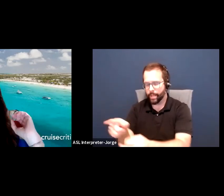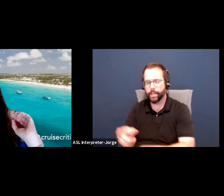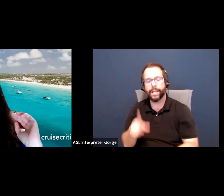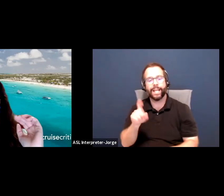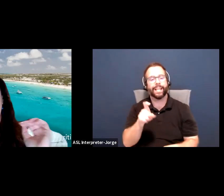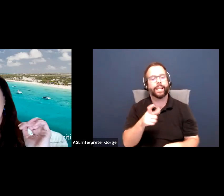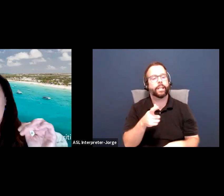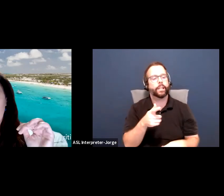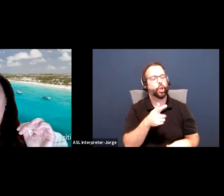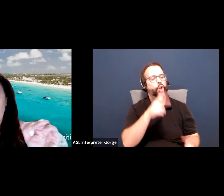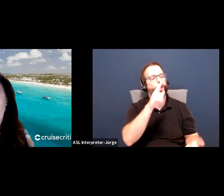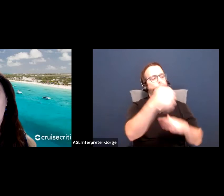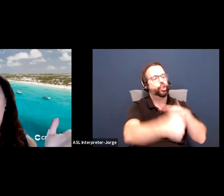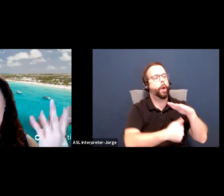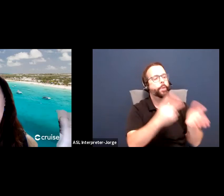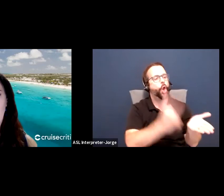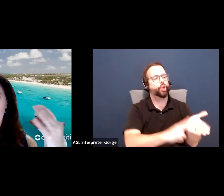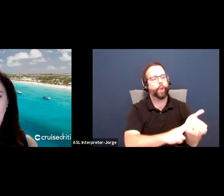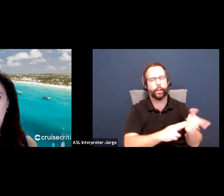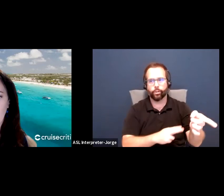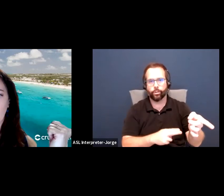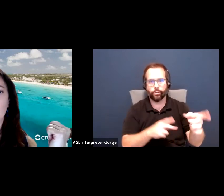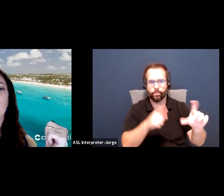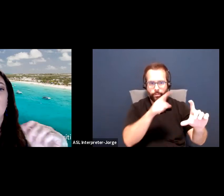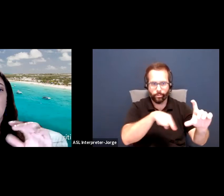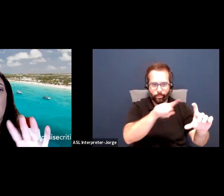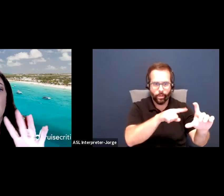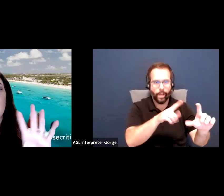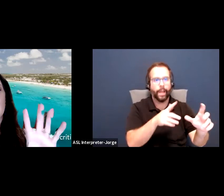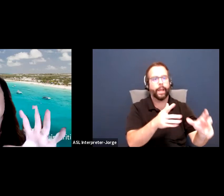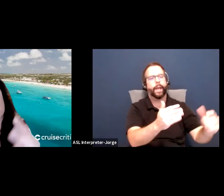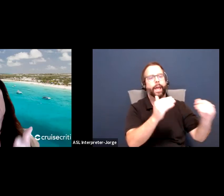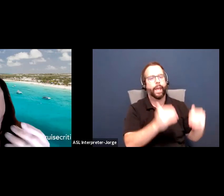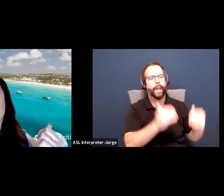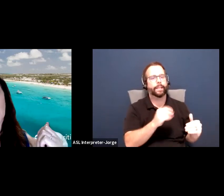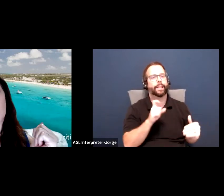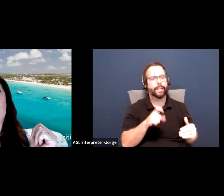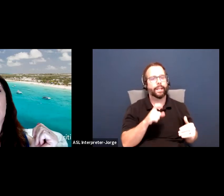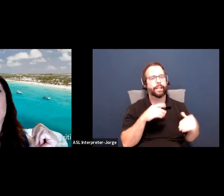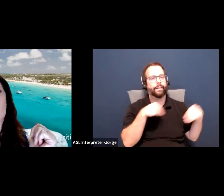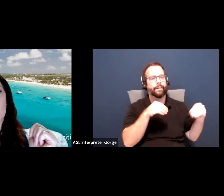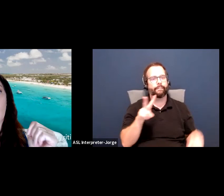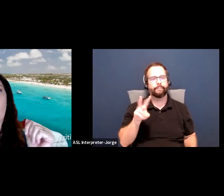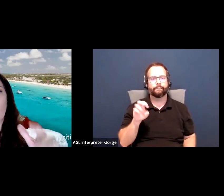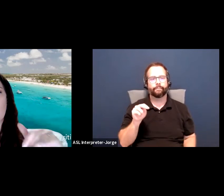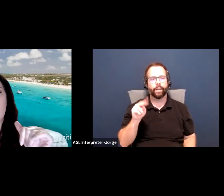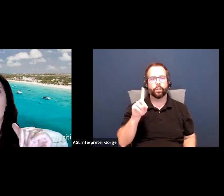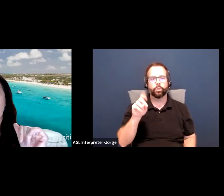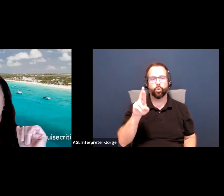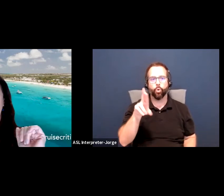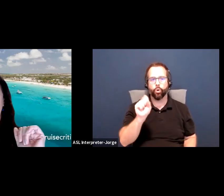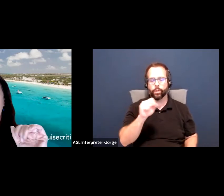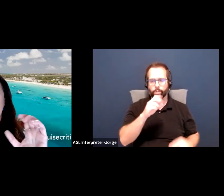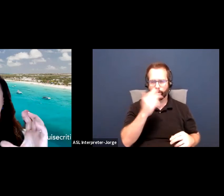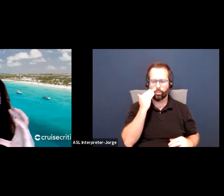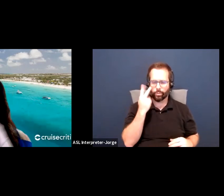And then they're going to need vendors to provide them all these materials. And there's a icon of a brick wall being built.